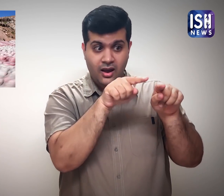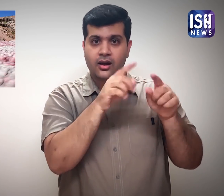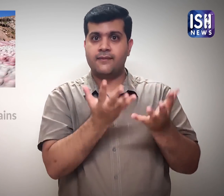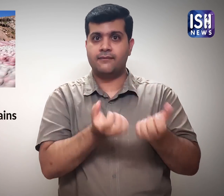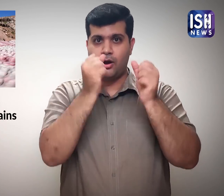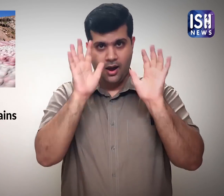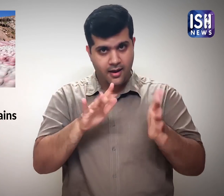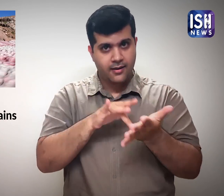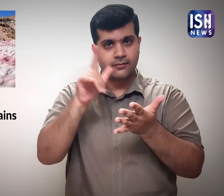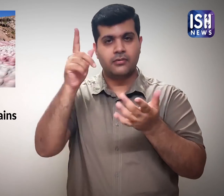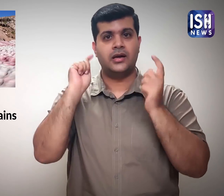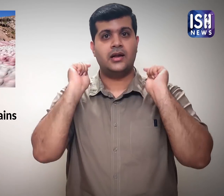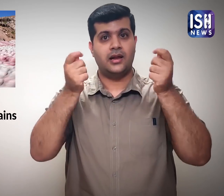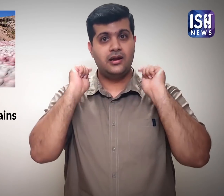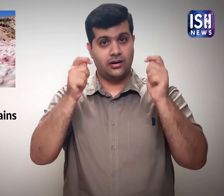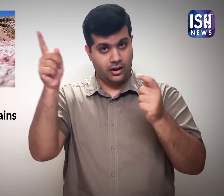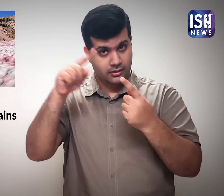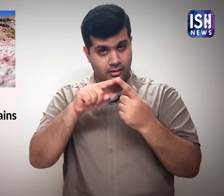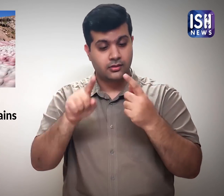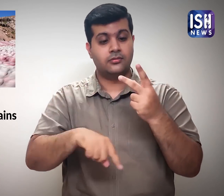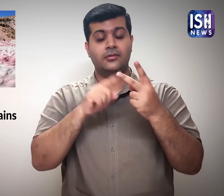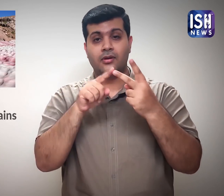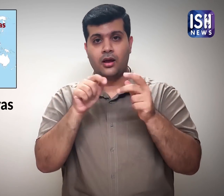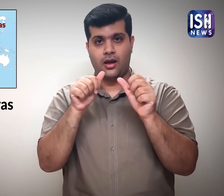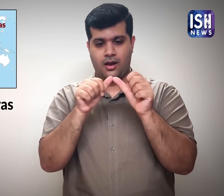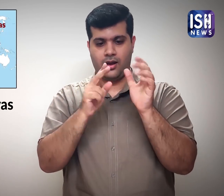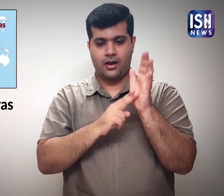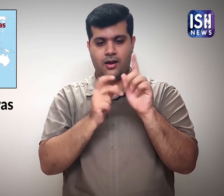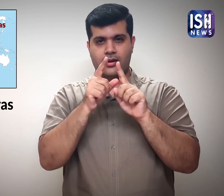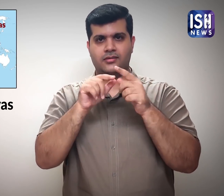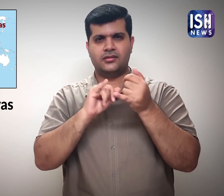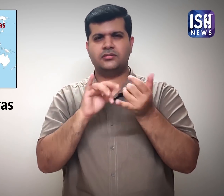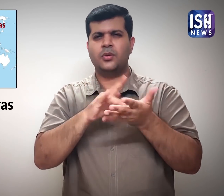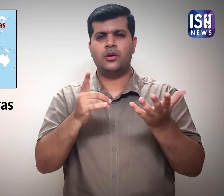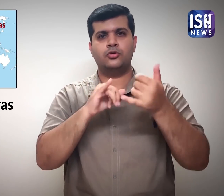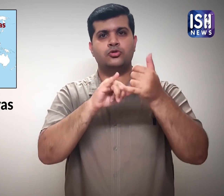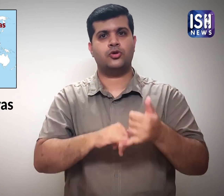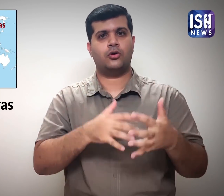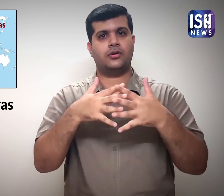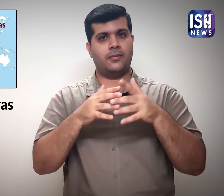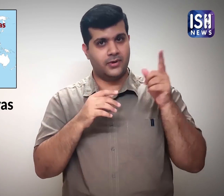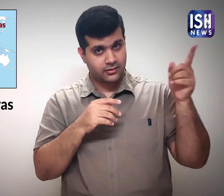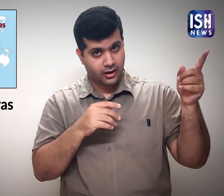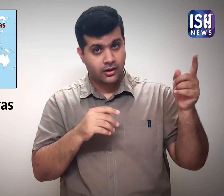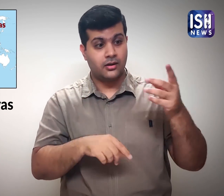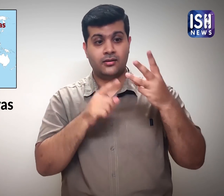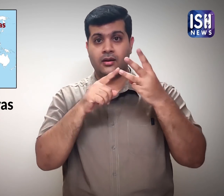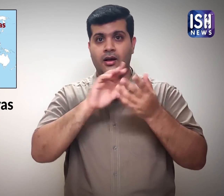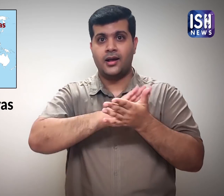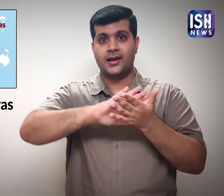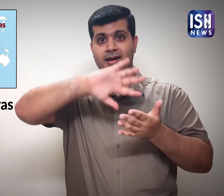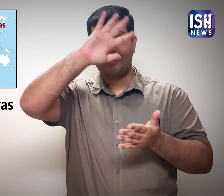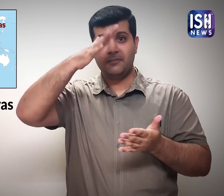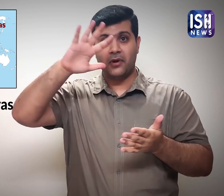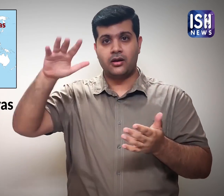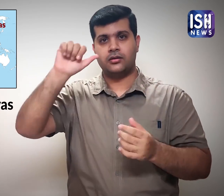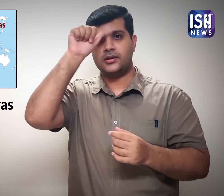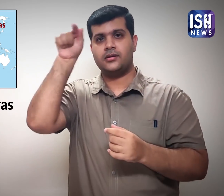This kind of algae is also found in Greenland, the Andes in South America and the